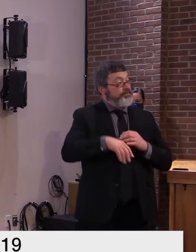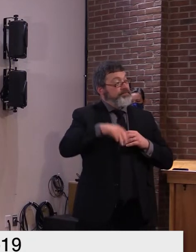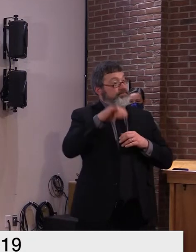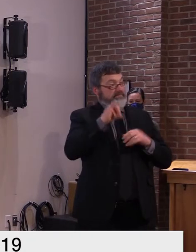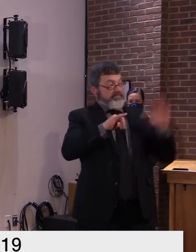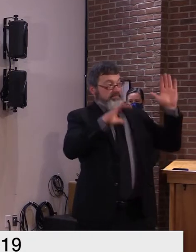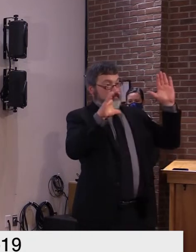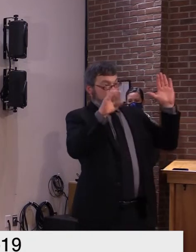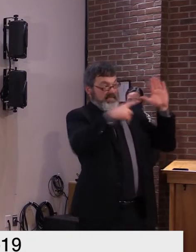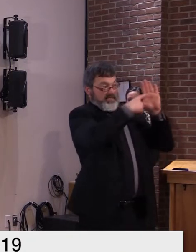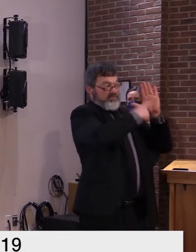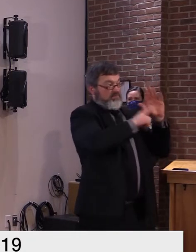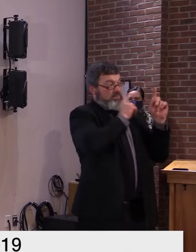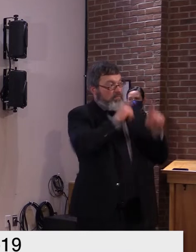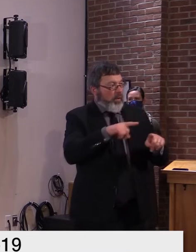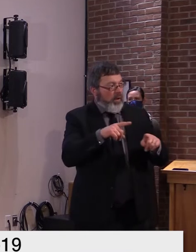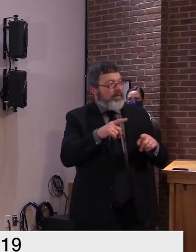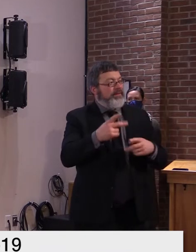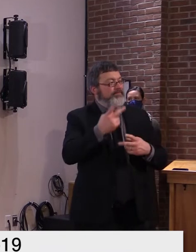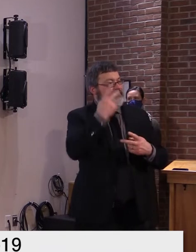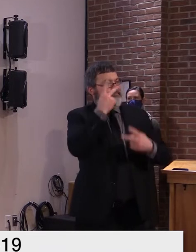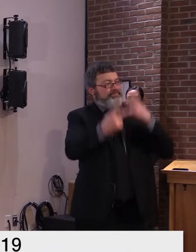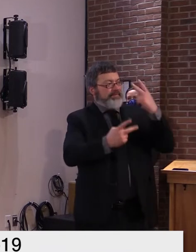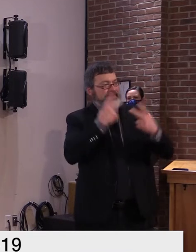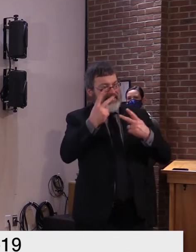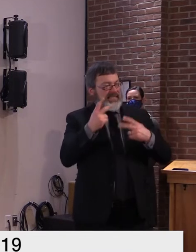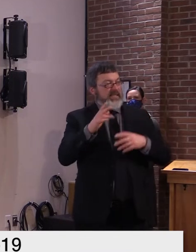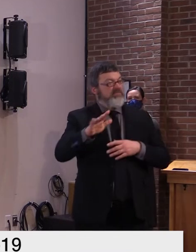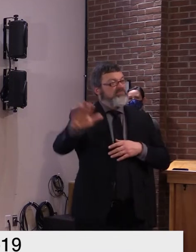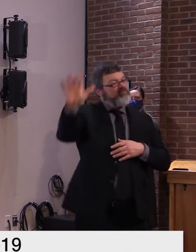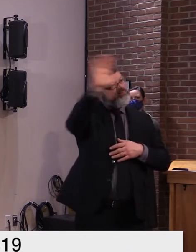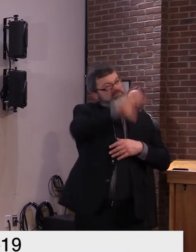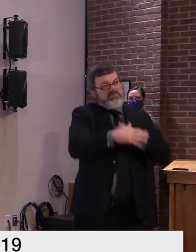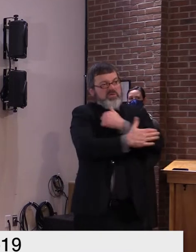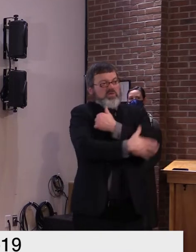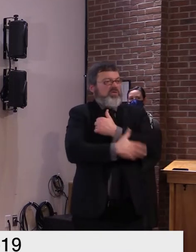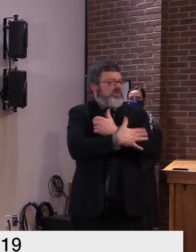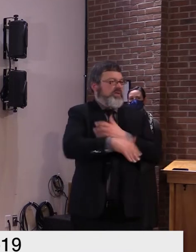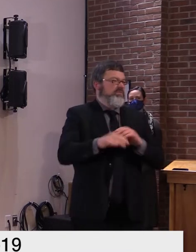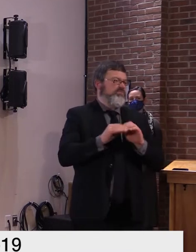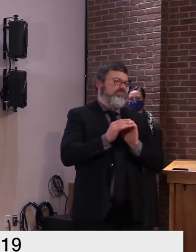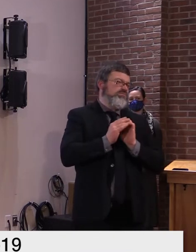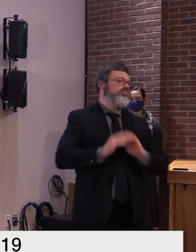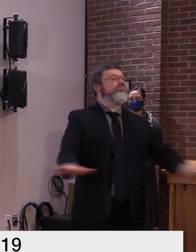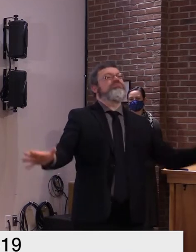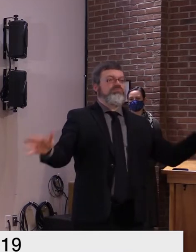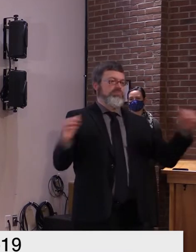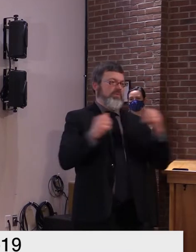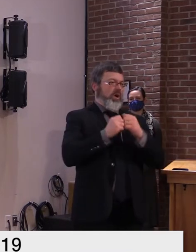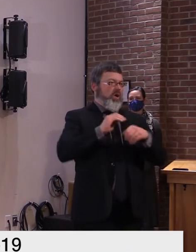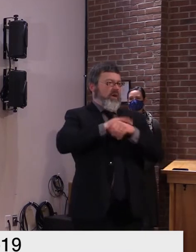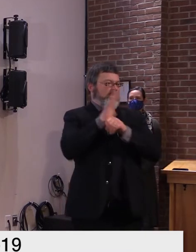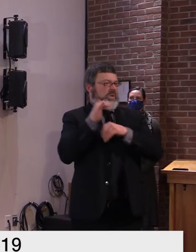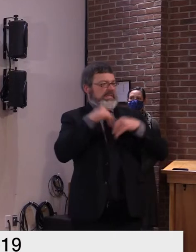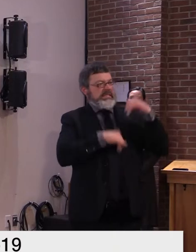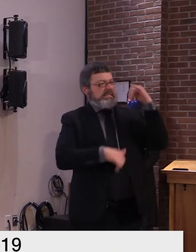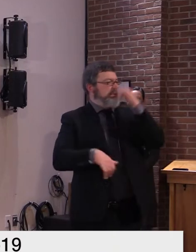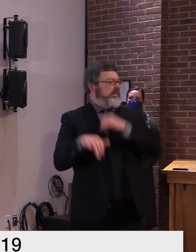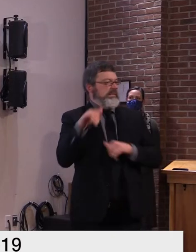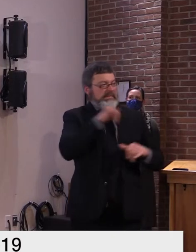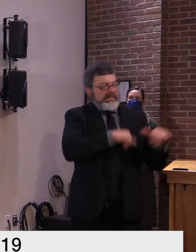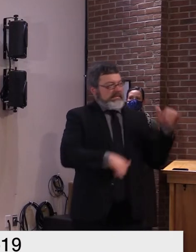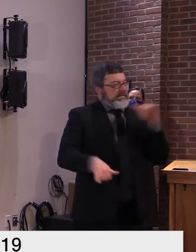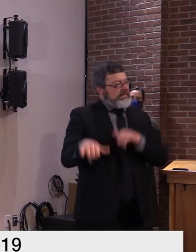every single day regarding our nation's experience with the virus in the hopes that states can implement the